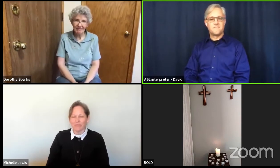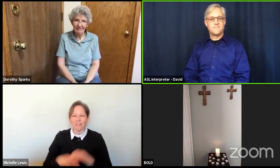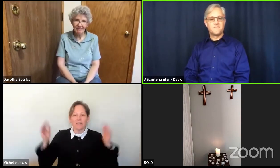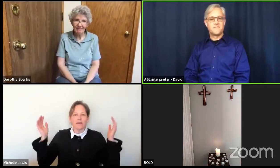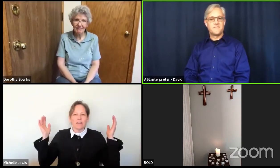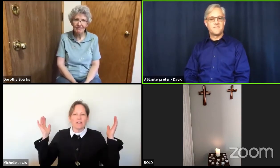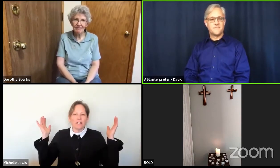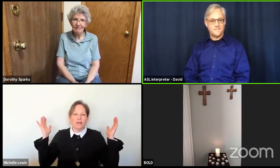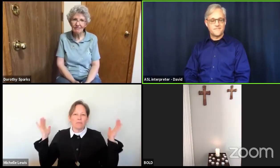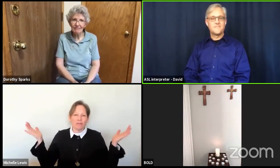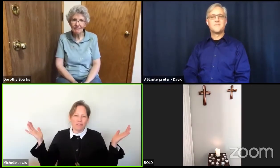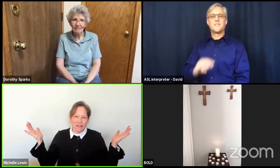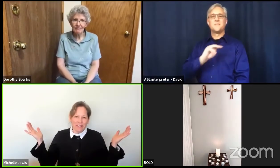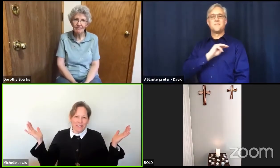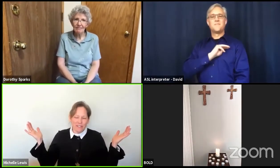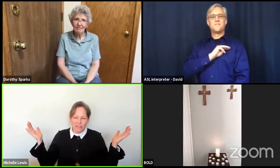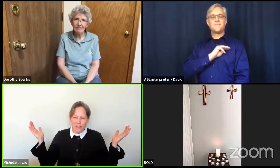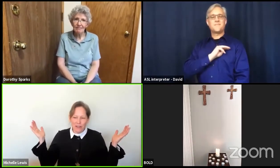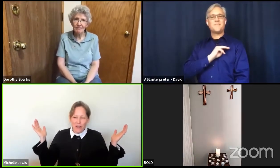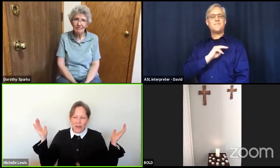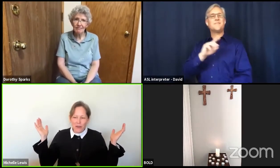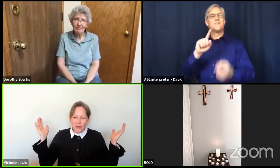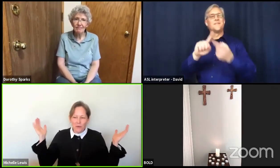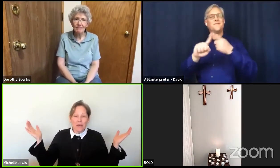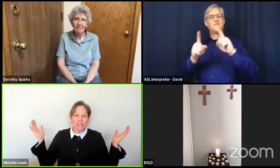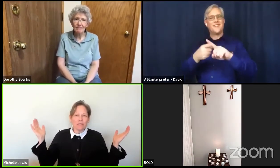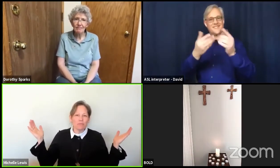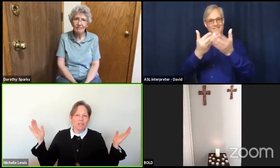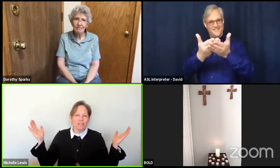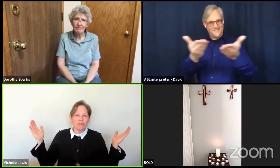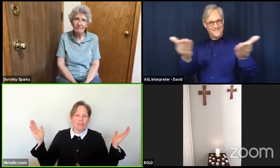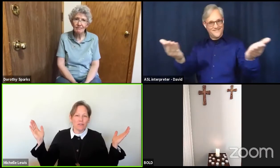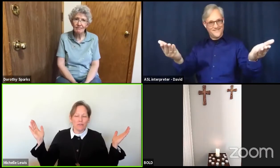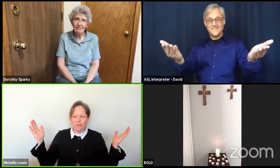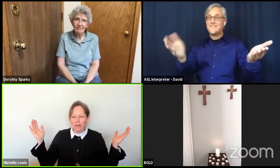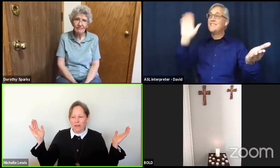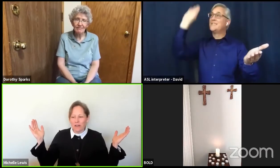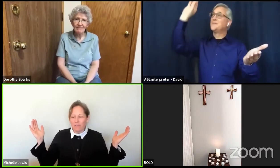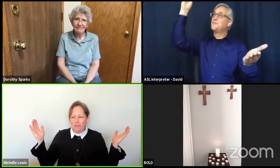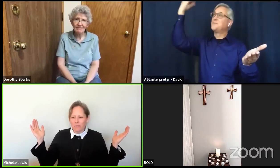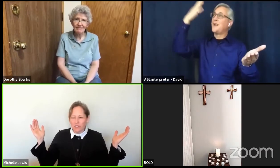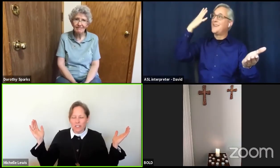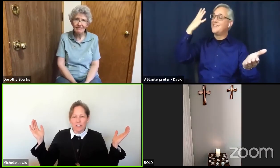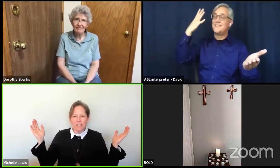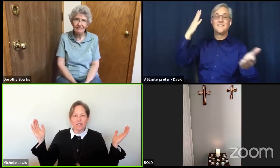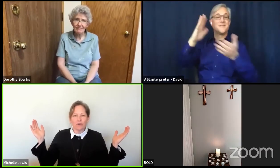My friends, grace and peace to you from Jesus the Christ.